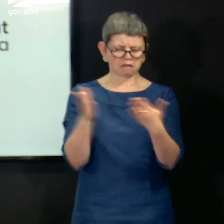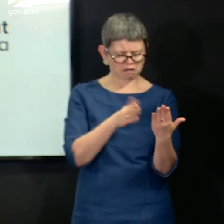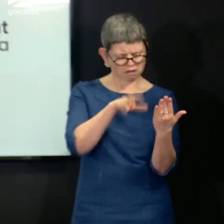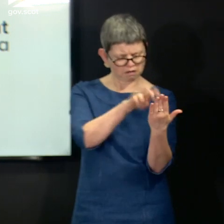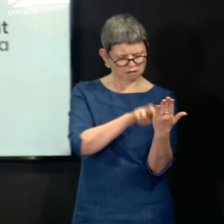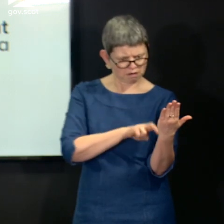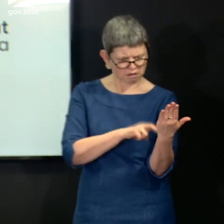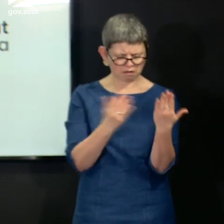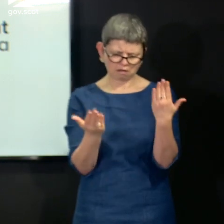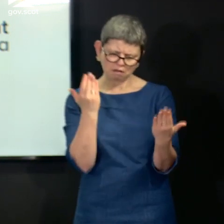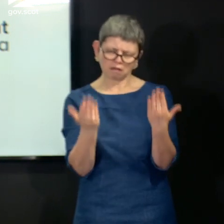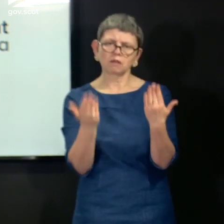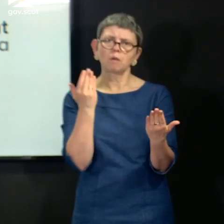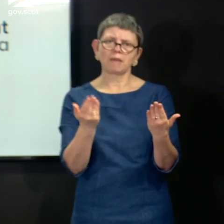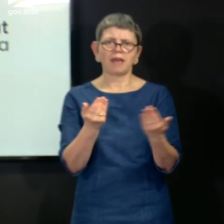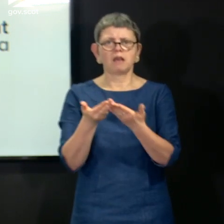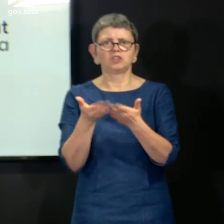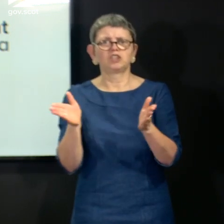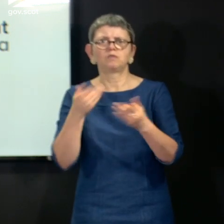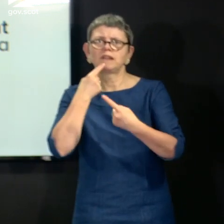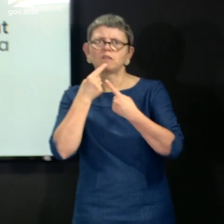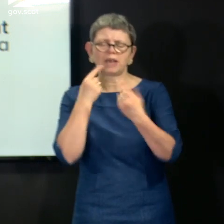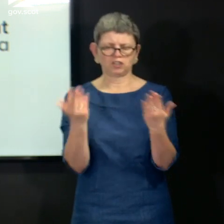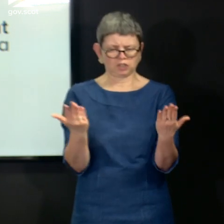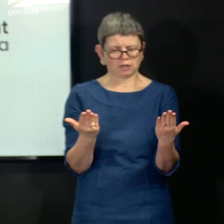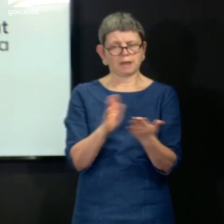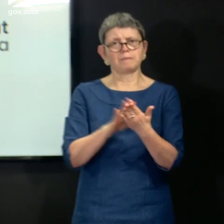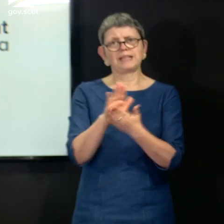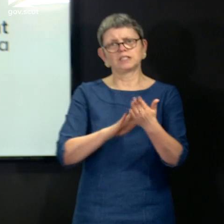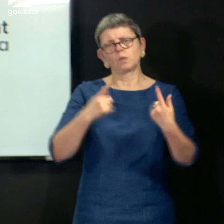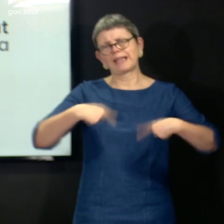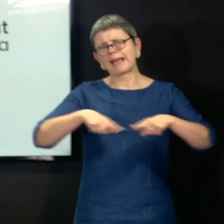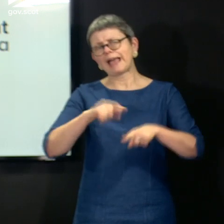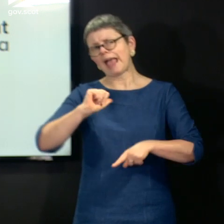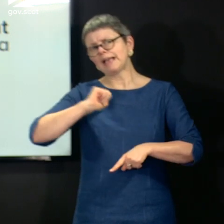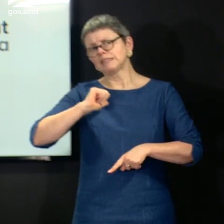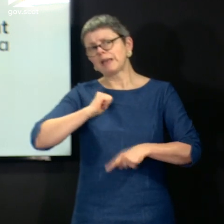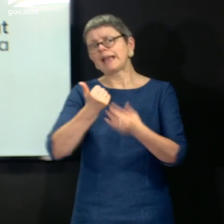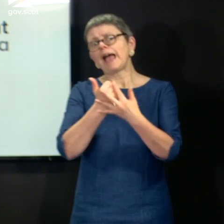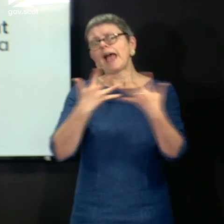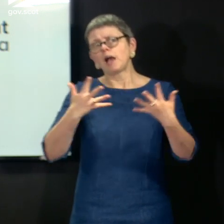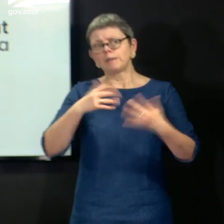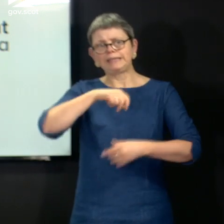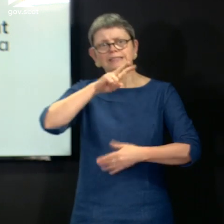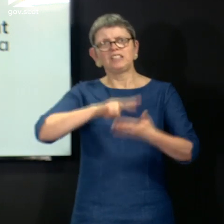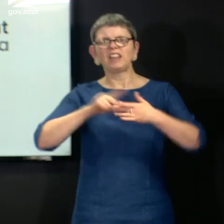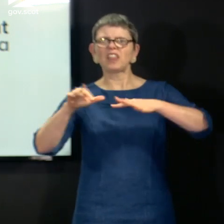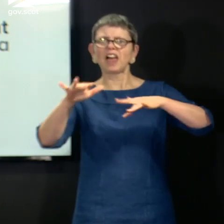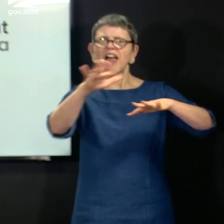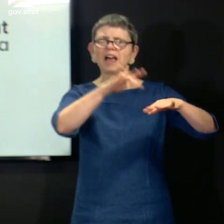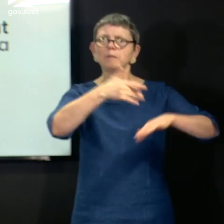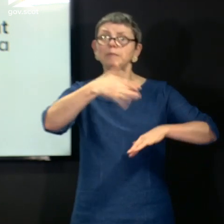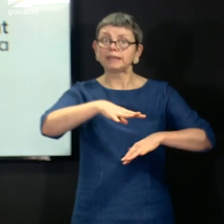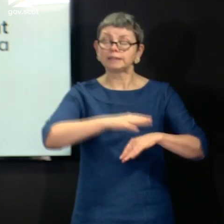against wider population information to produce population estimates of COVID-19 prevalence. Health